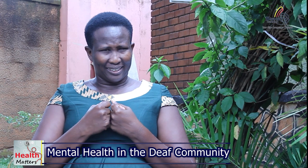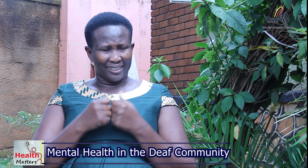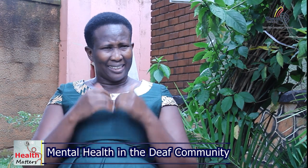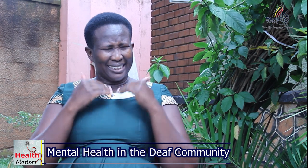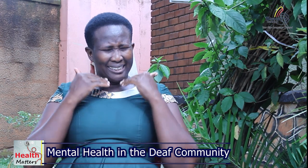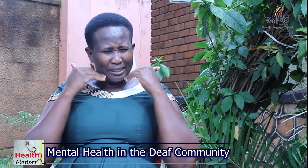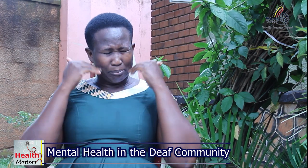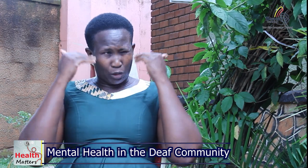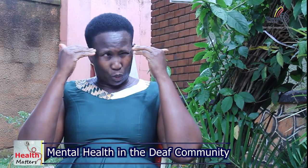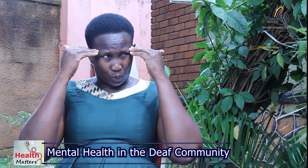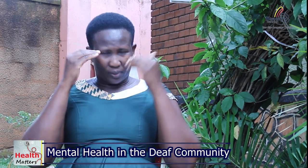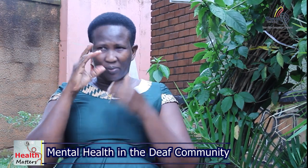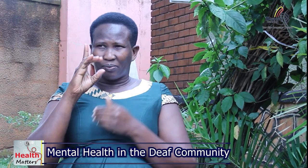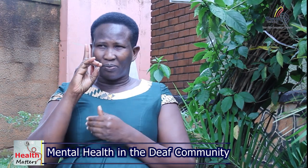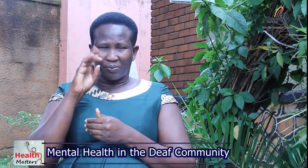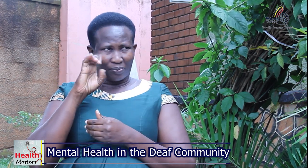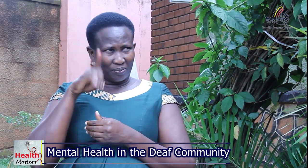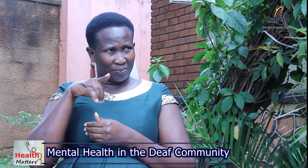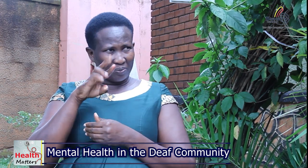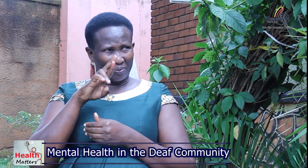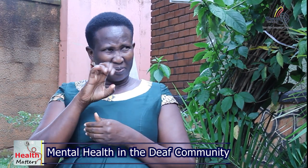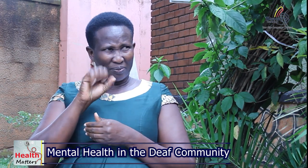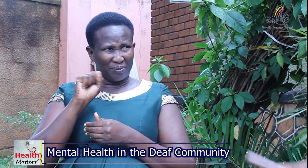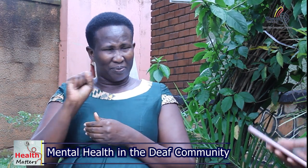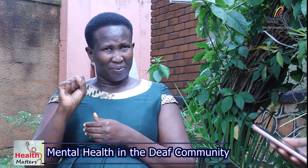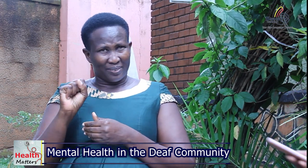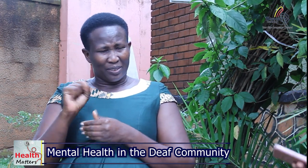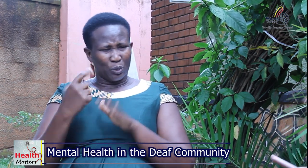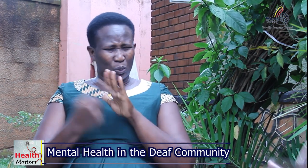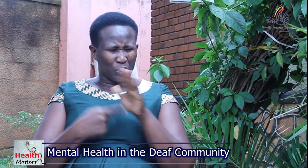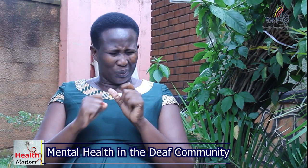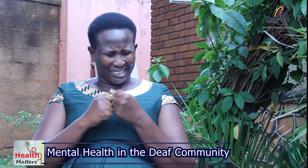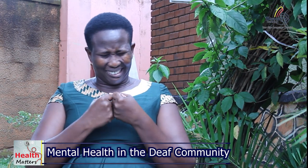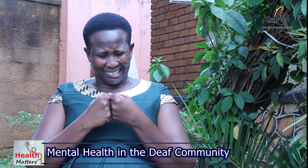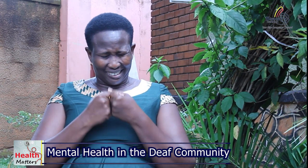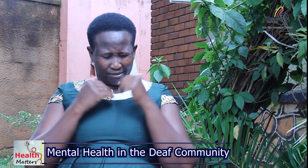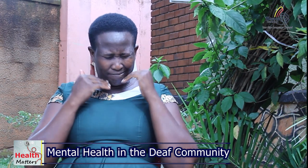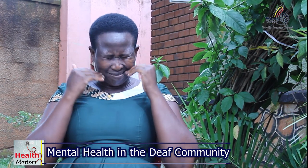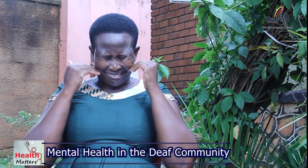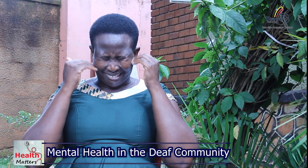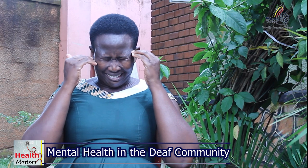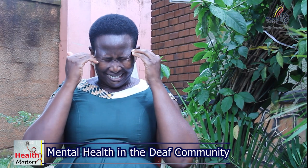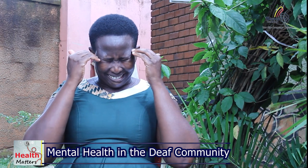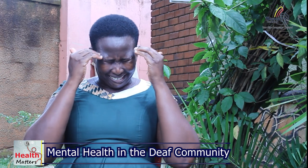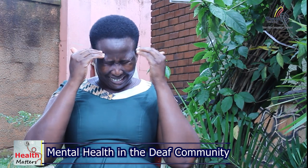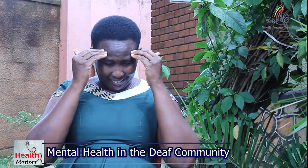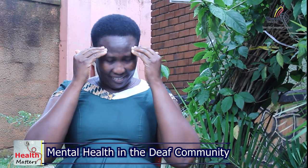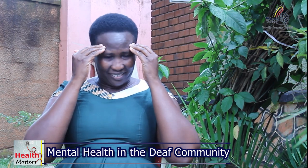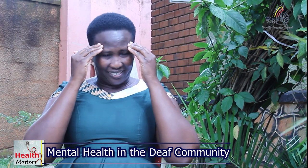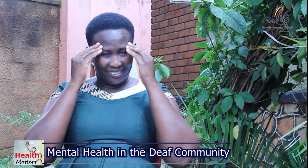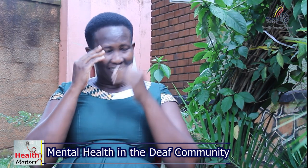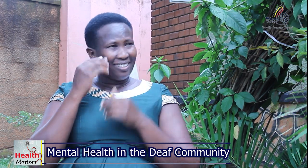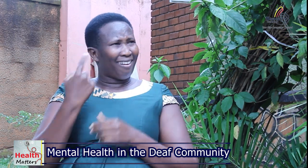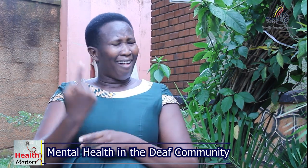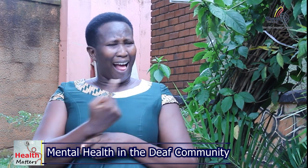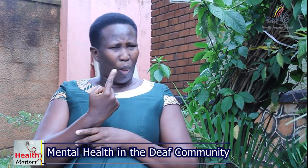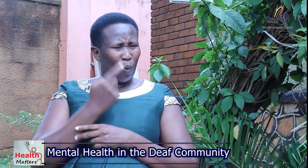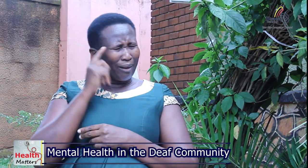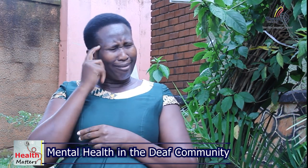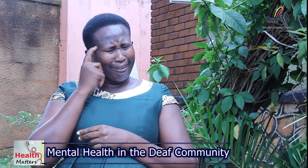challenges in life there is depression where things are stressing things have gone